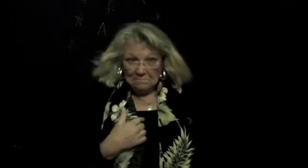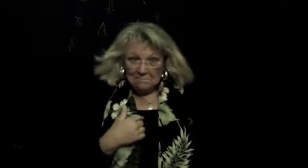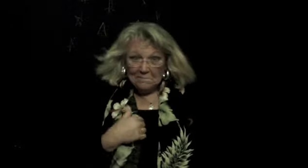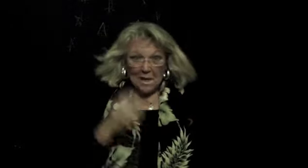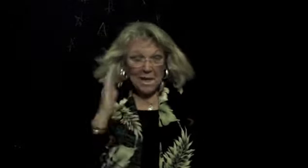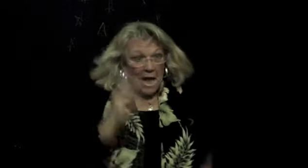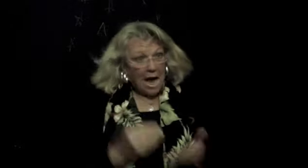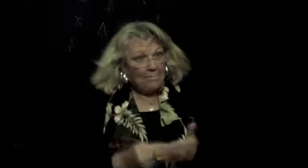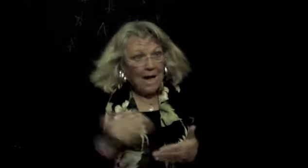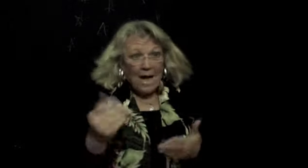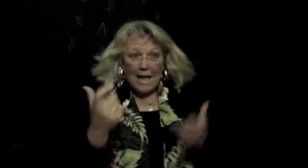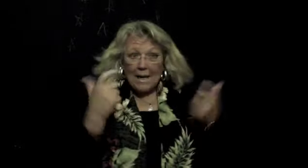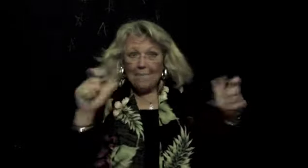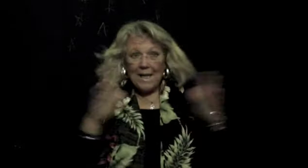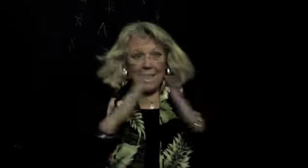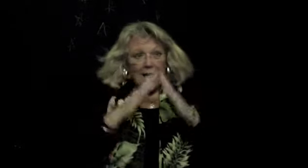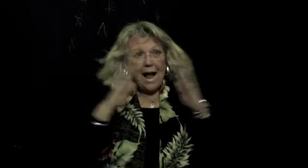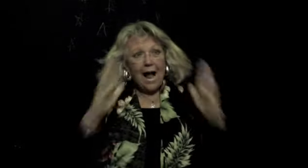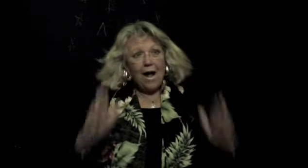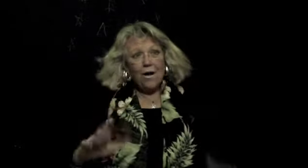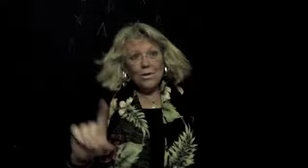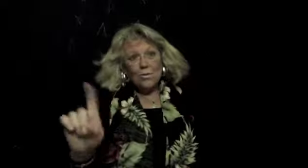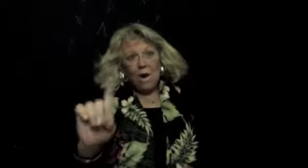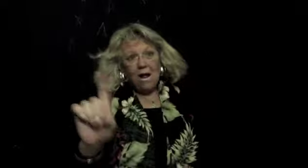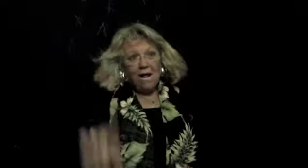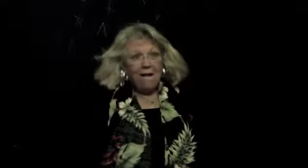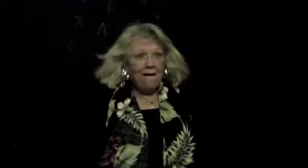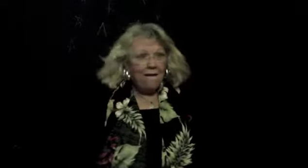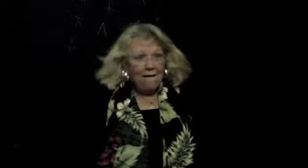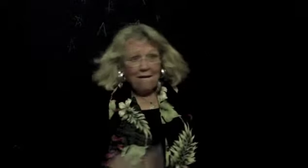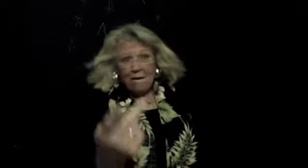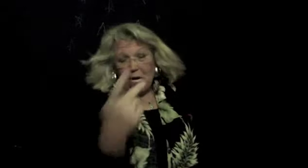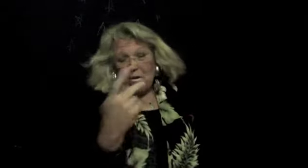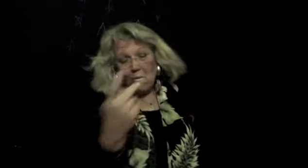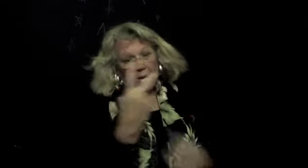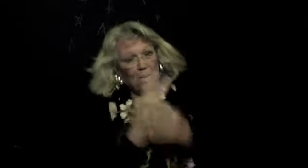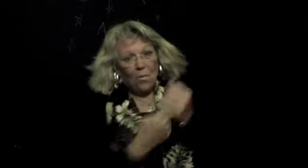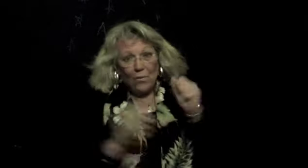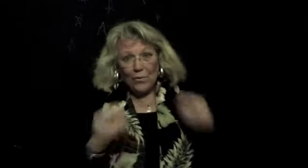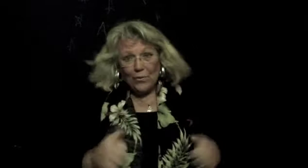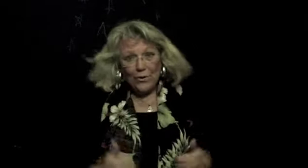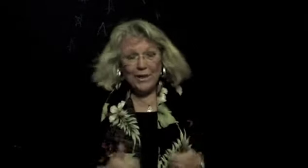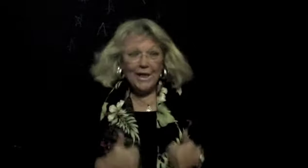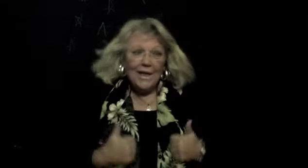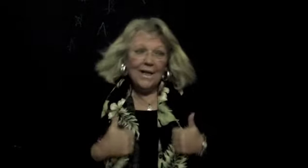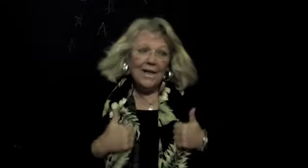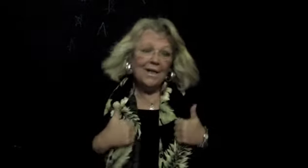I'd buy a big house where we both could live